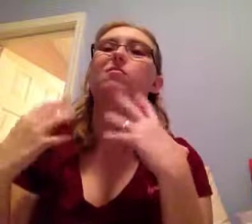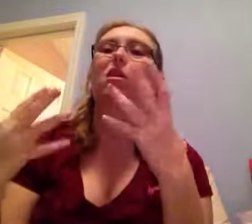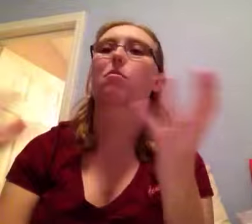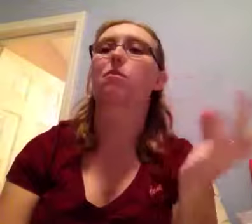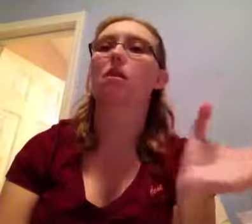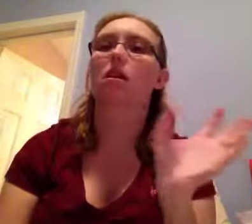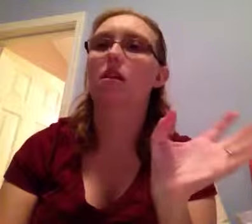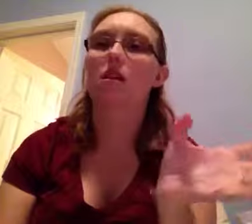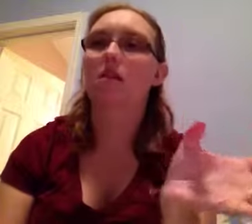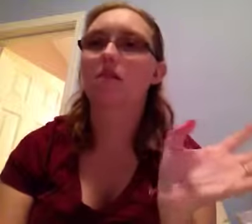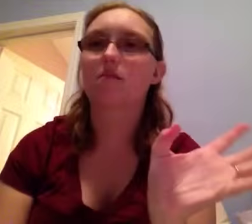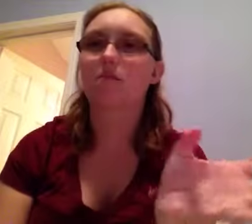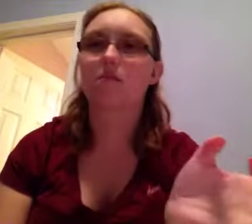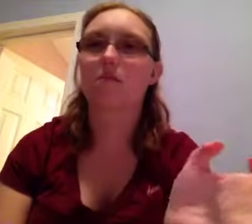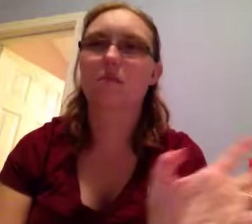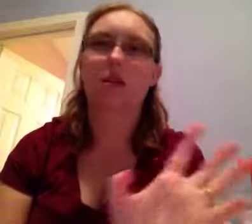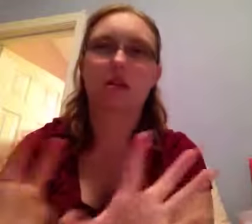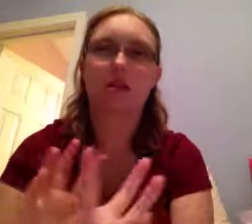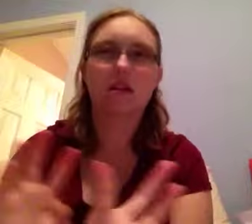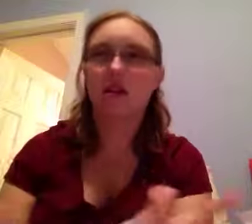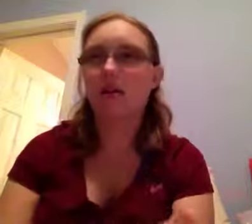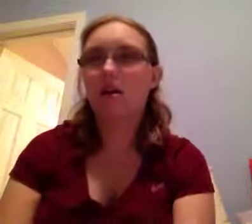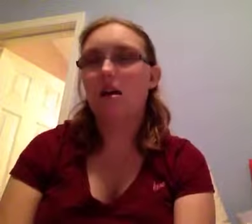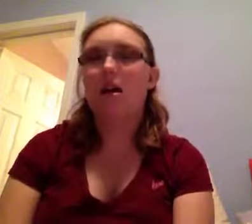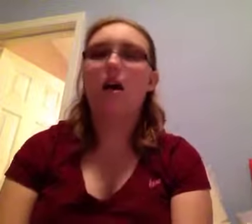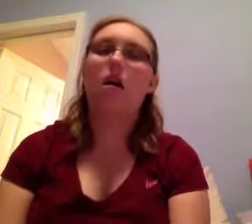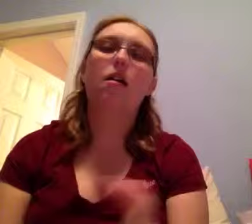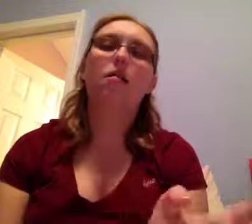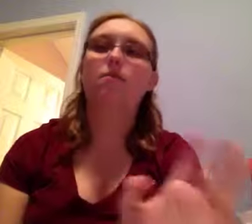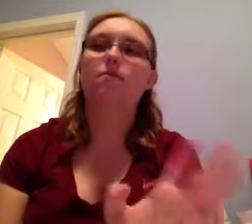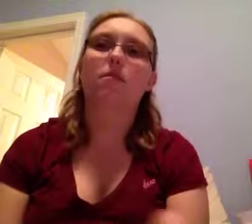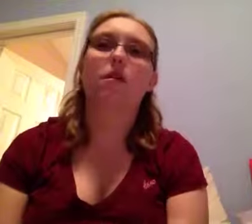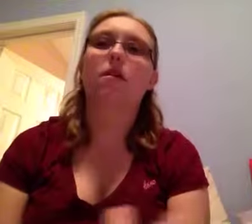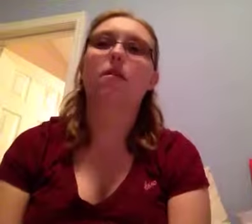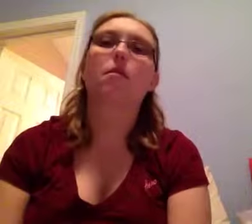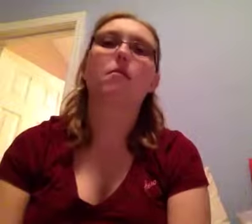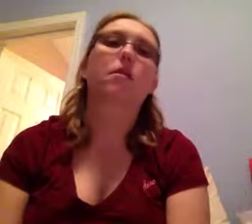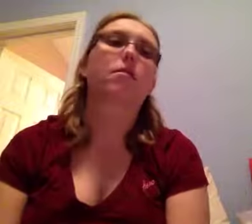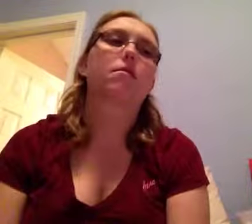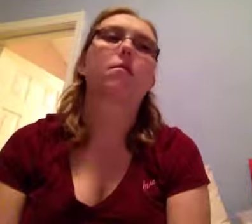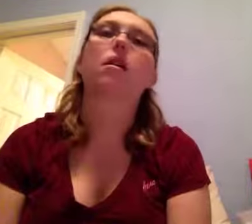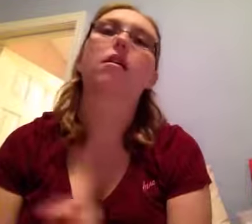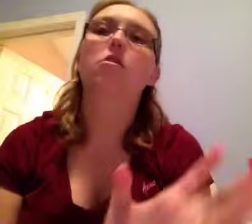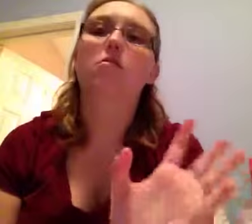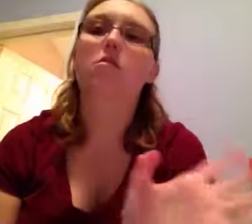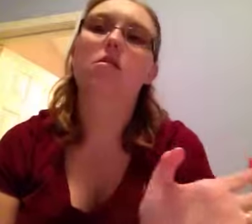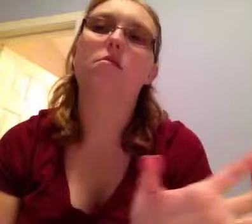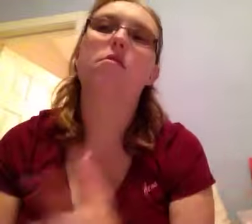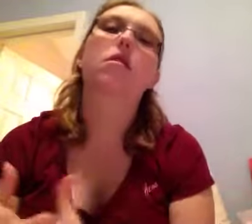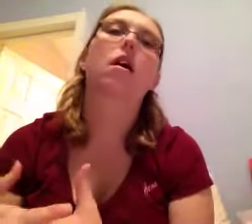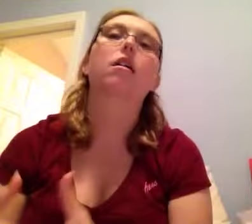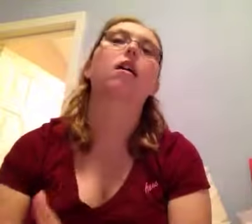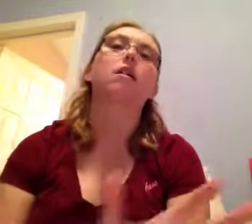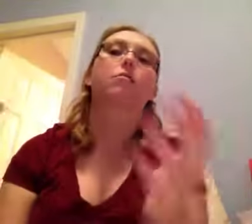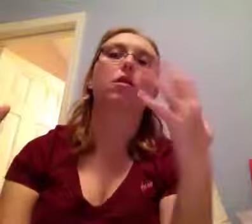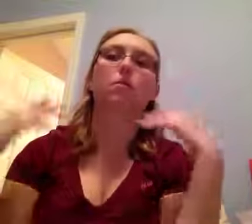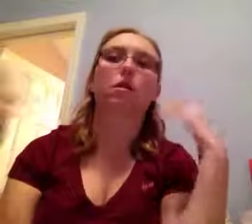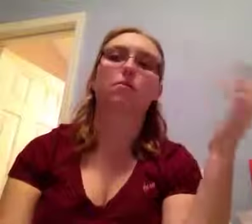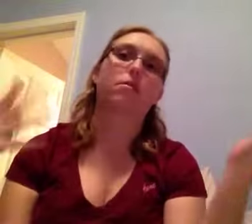makeup or anything. Because, uh, yeah, I'm not big. I'm not huge, huge. I like wearing makeup to